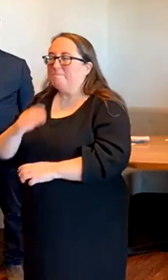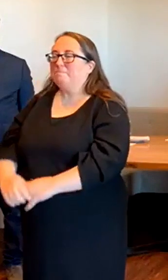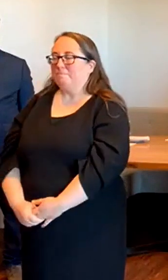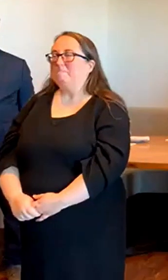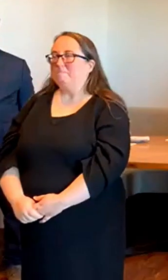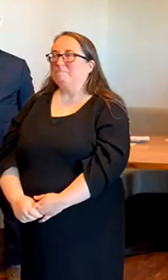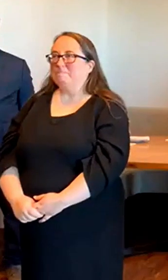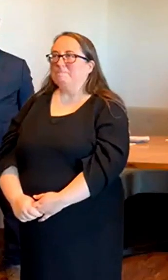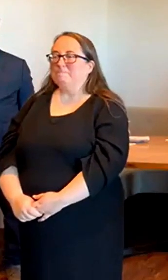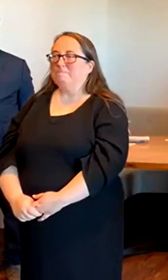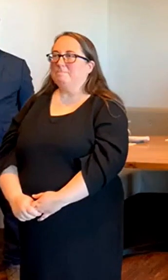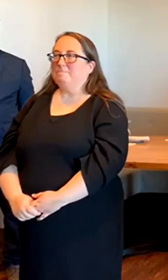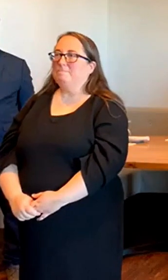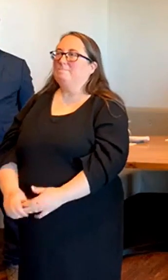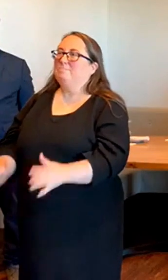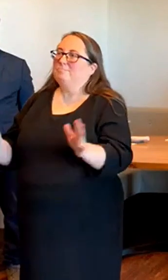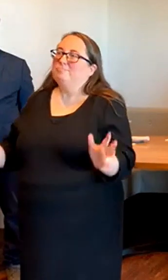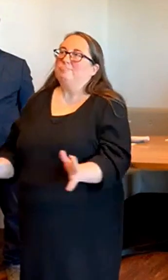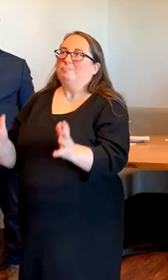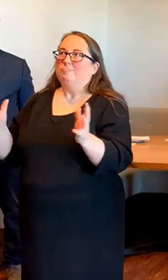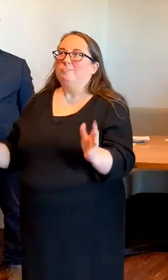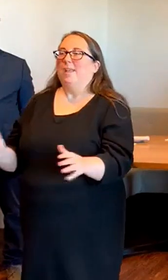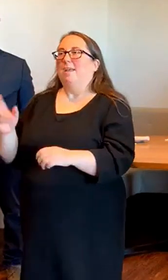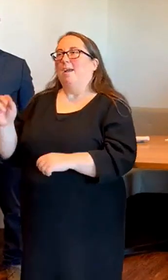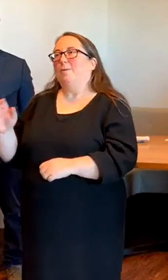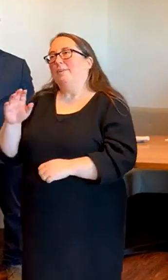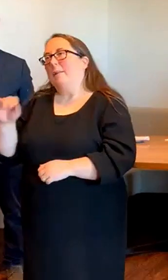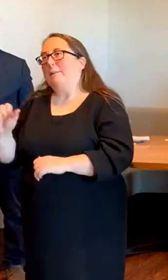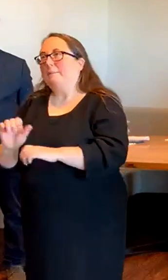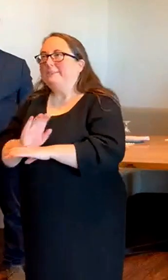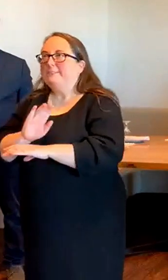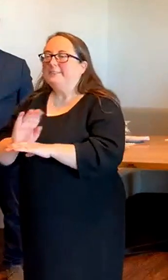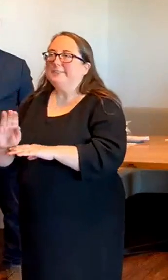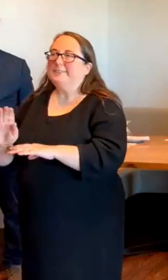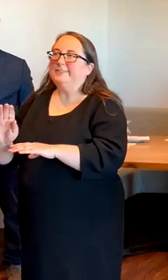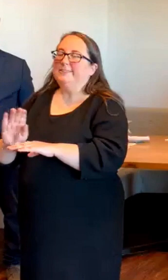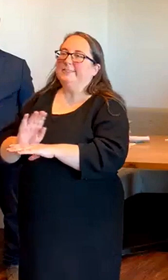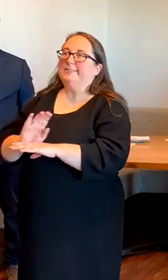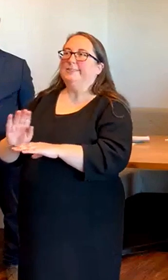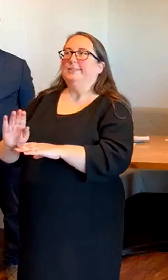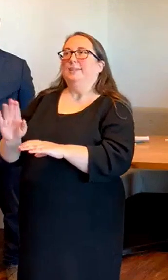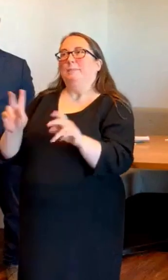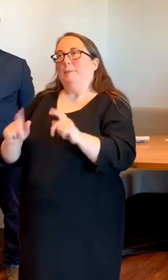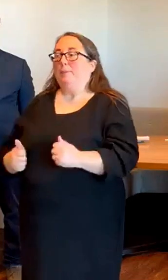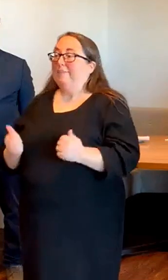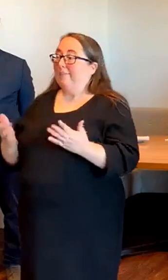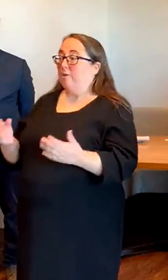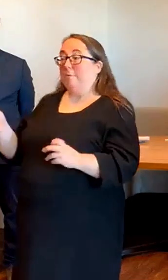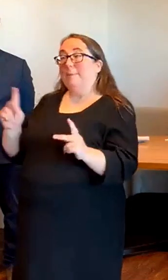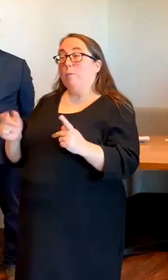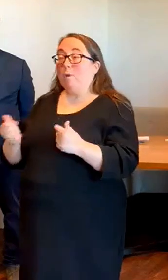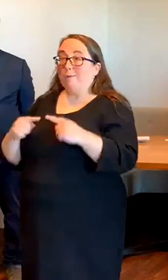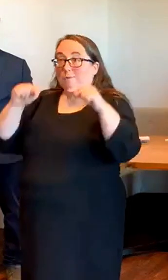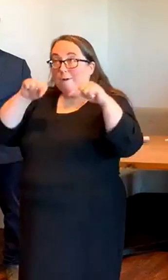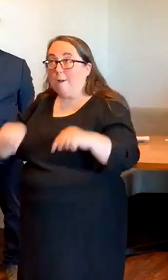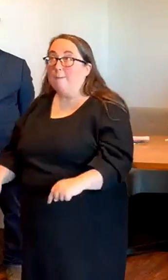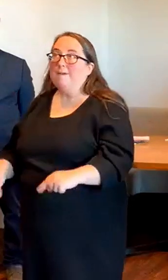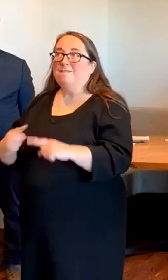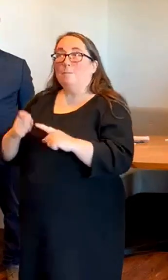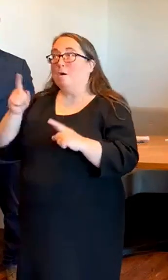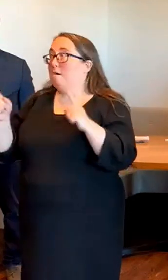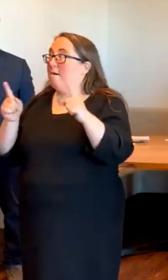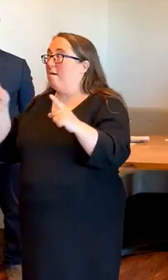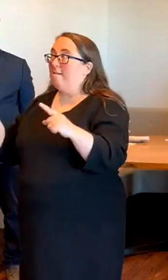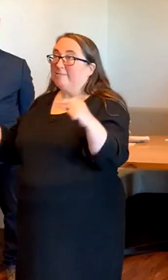encourage our Howard County businesses, our residents, and even folks that want to come here from elsewhere to try